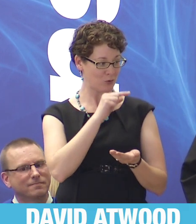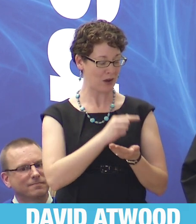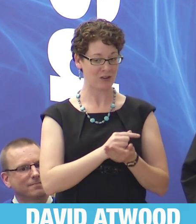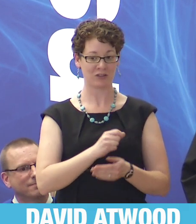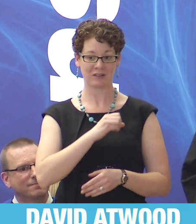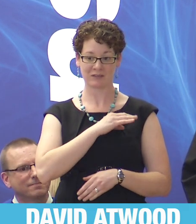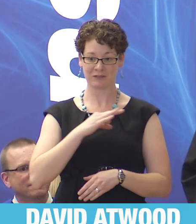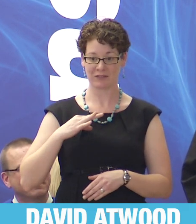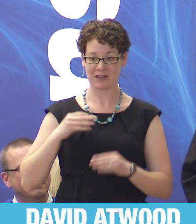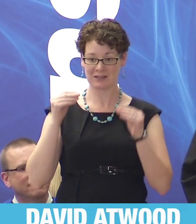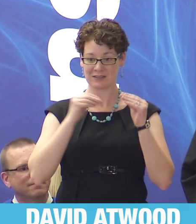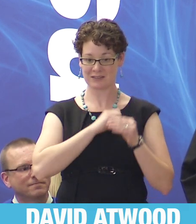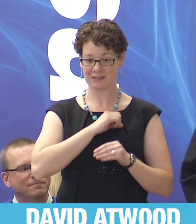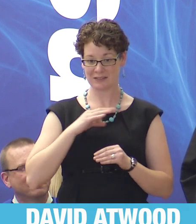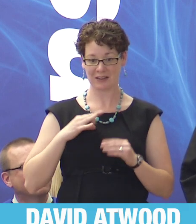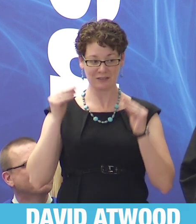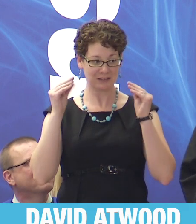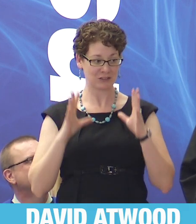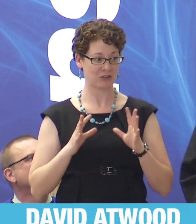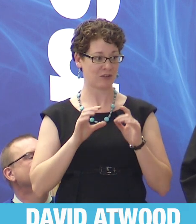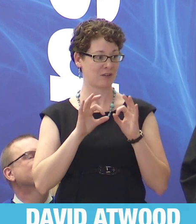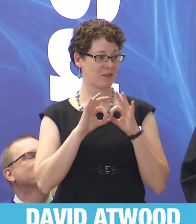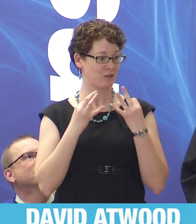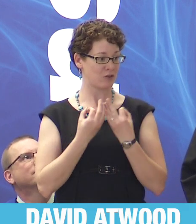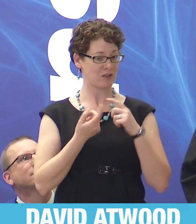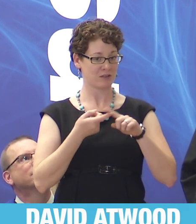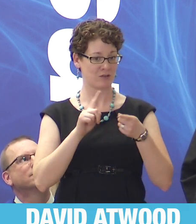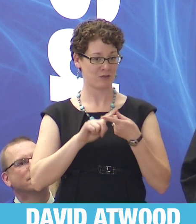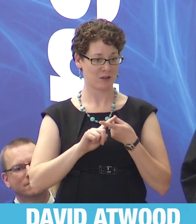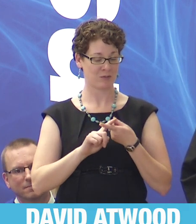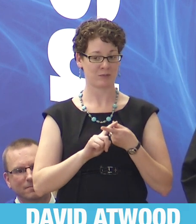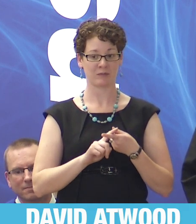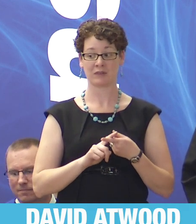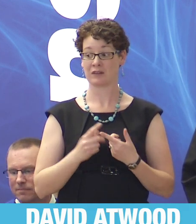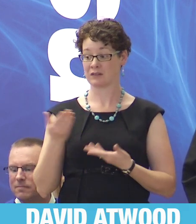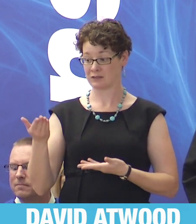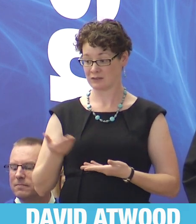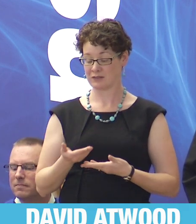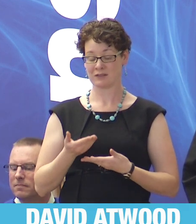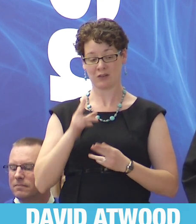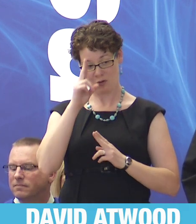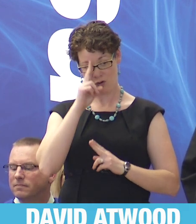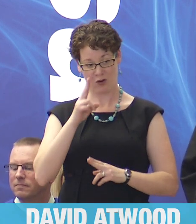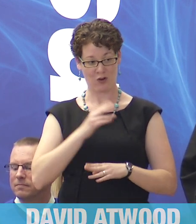our faculty and staff, all of our family and friends, and our esteemed platform guests.